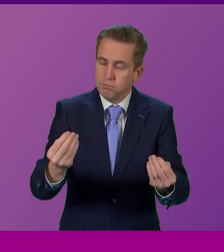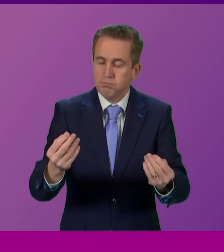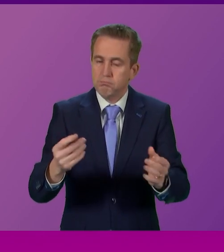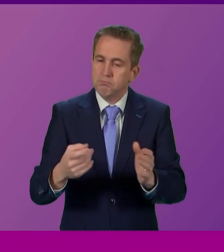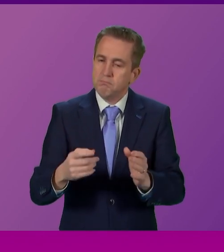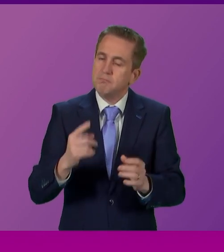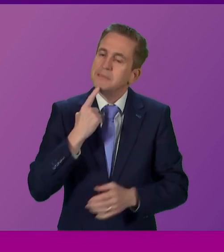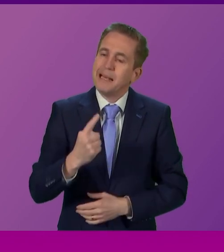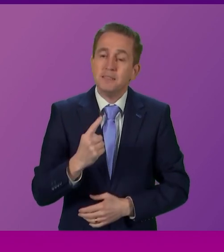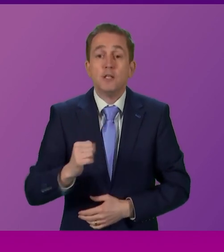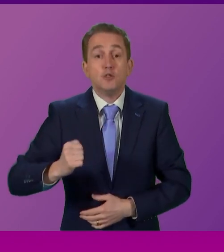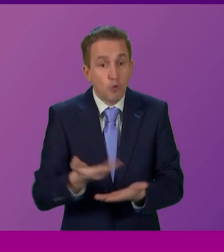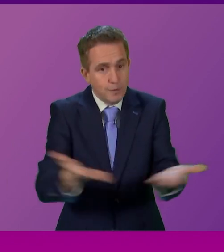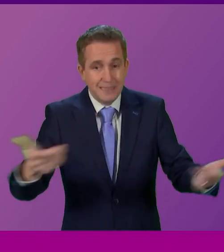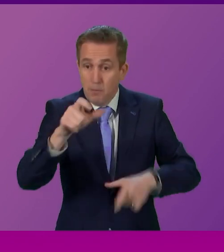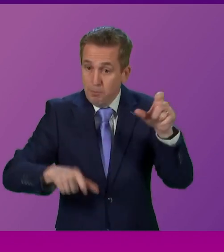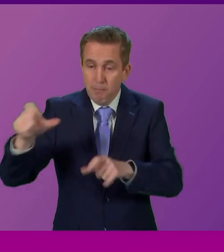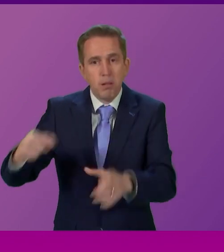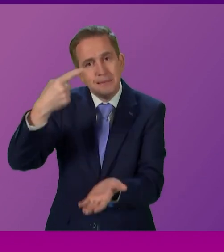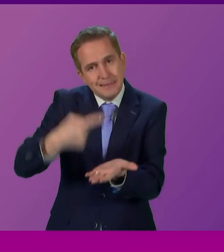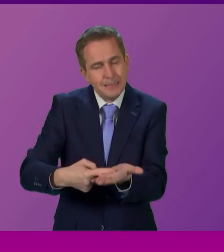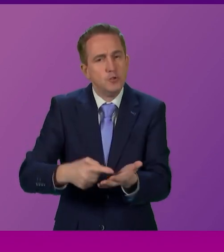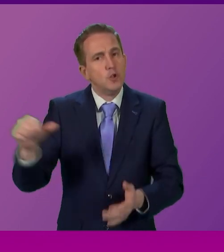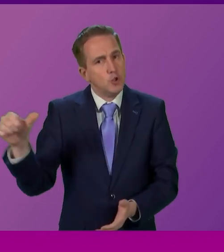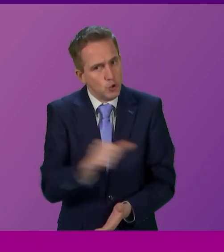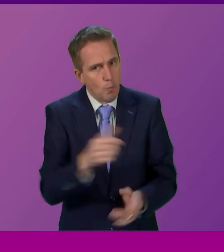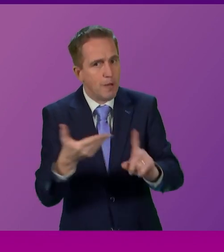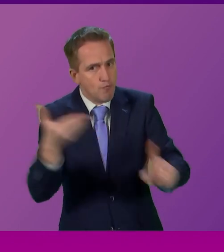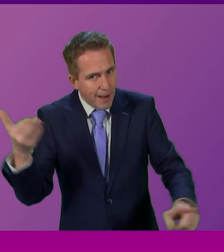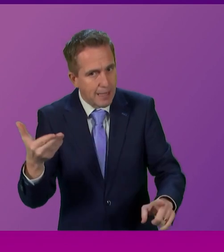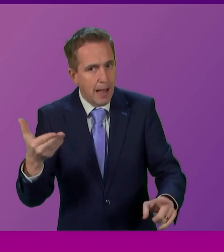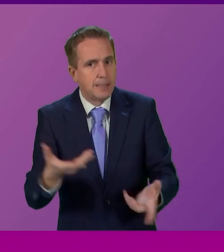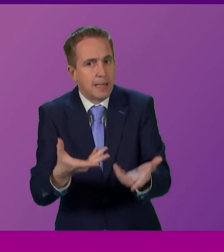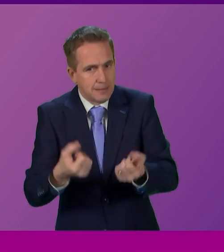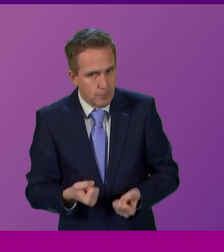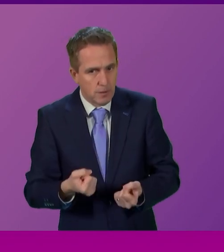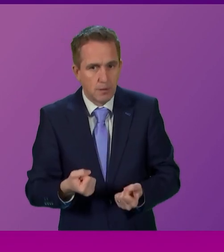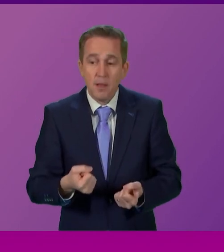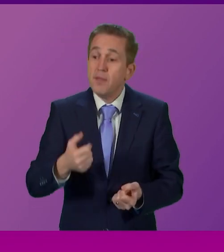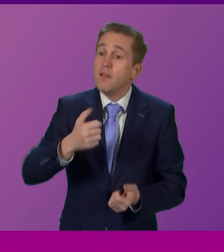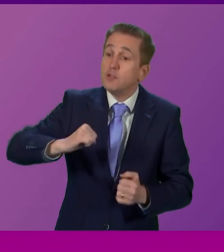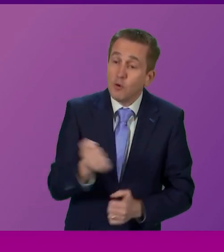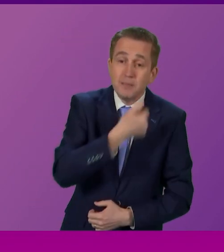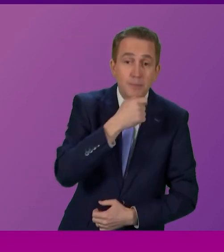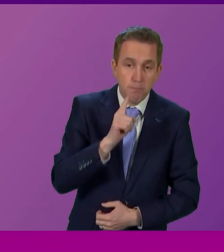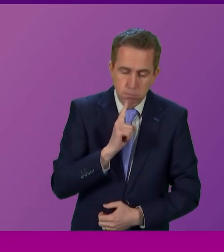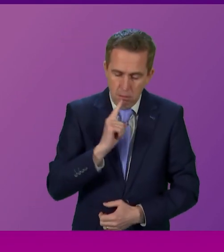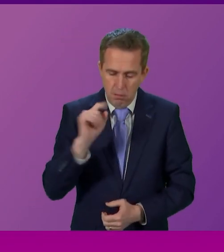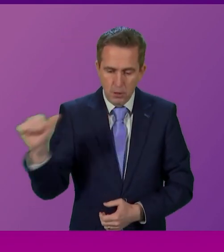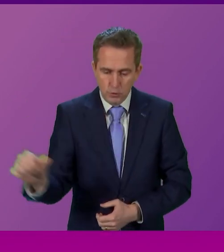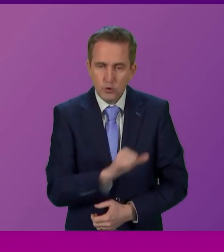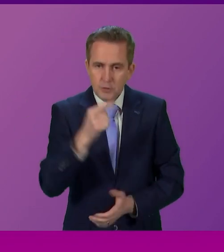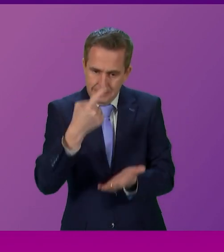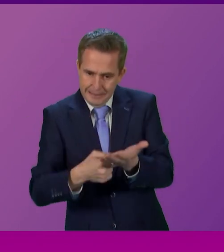Scotland's decisions matter, that their votes count and their future should be in their hands, because this is about who